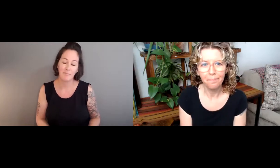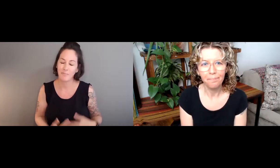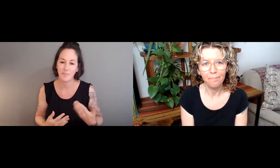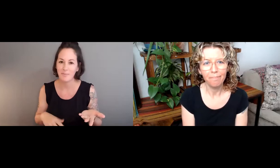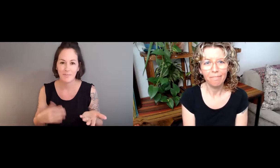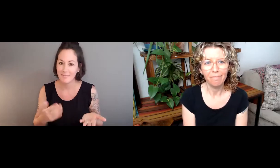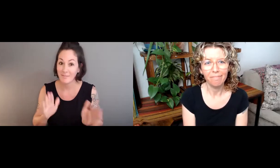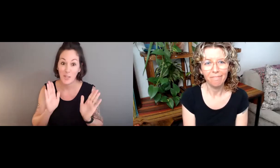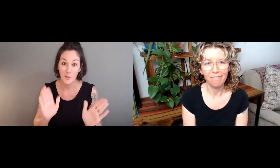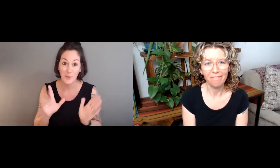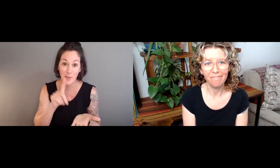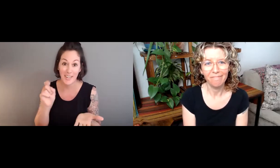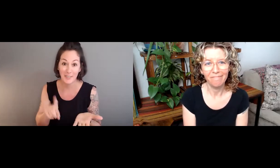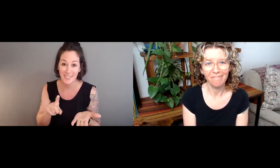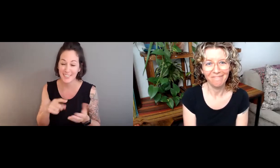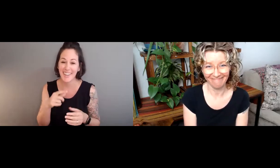can we achieve that goal?